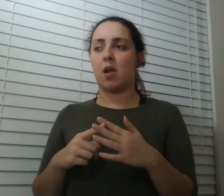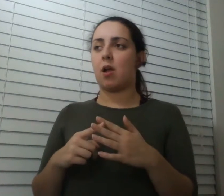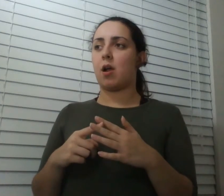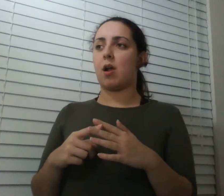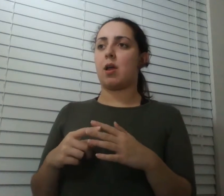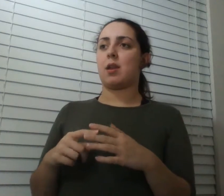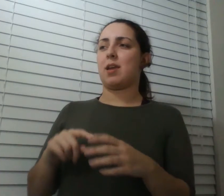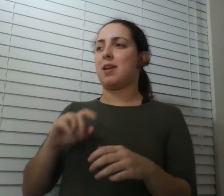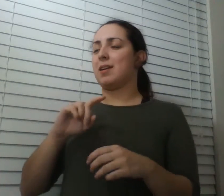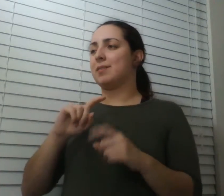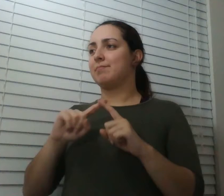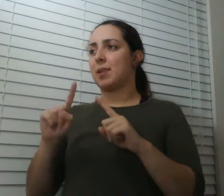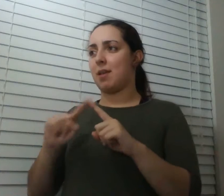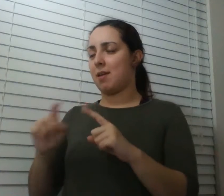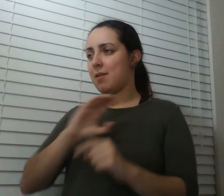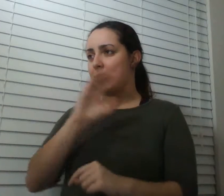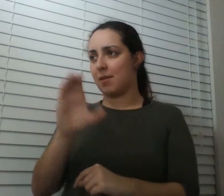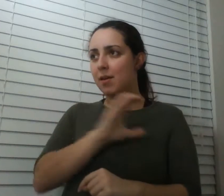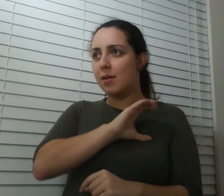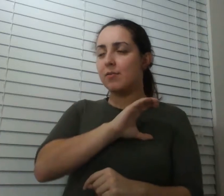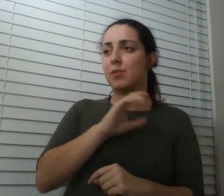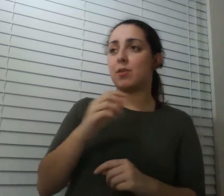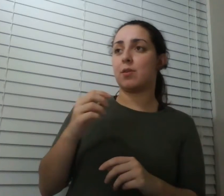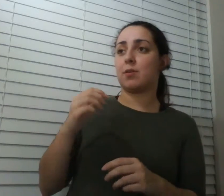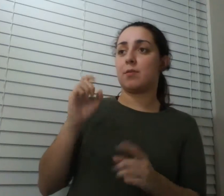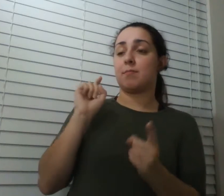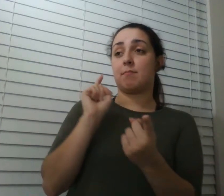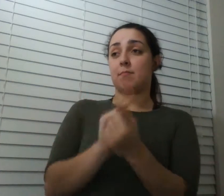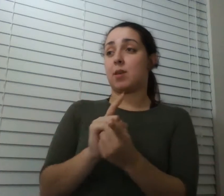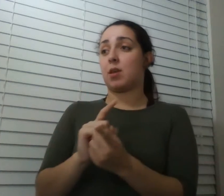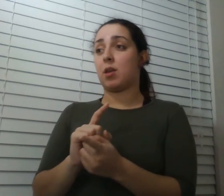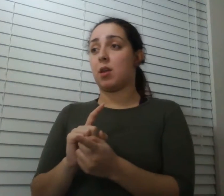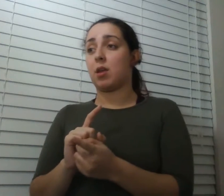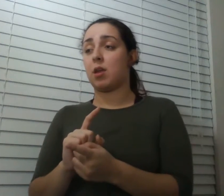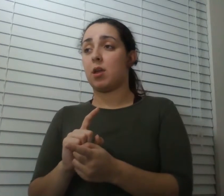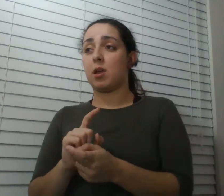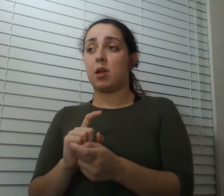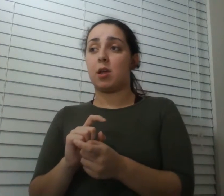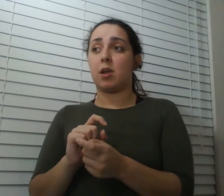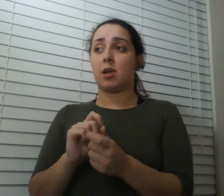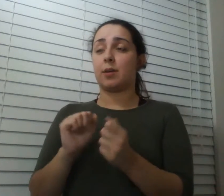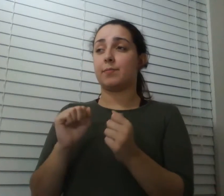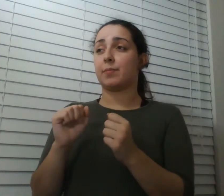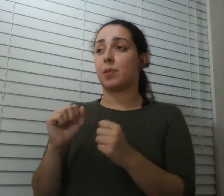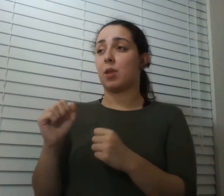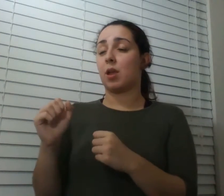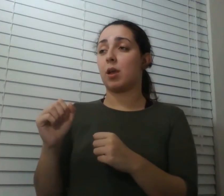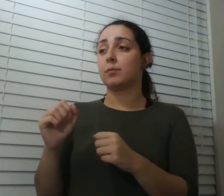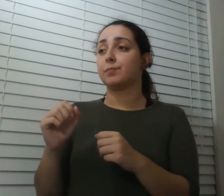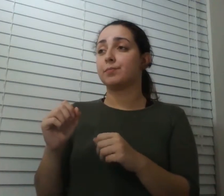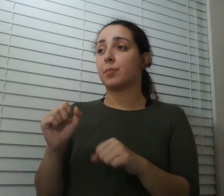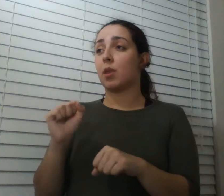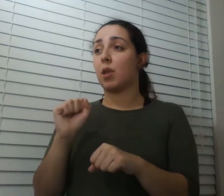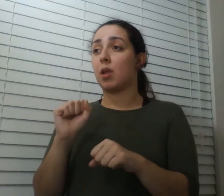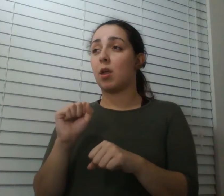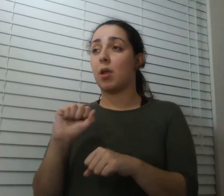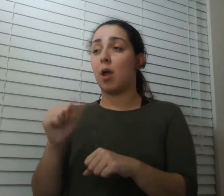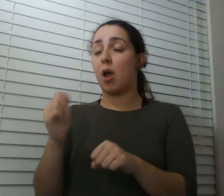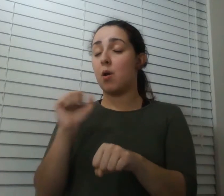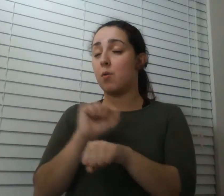expands you meet co-workers have you been here the whole time was that a call eventually you meet the boss and then the